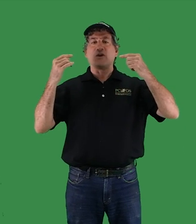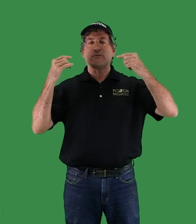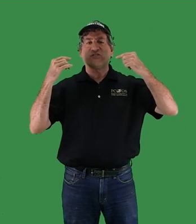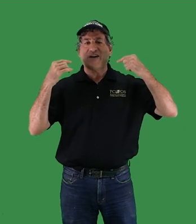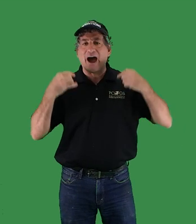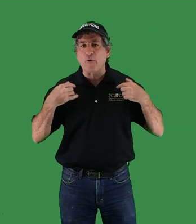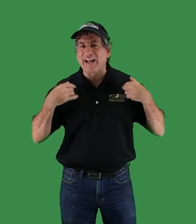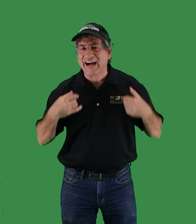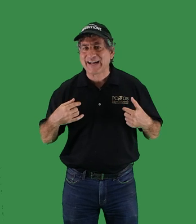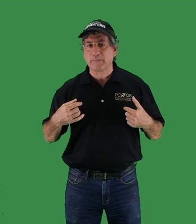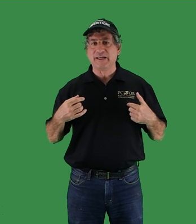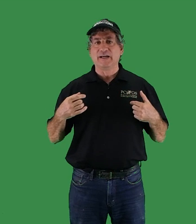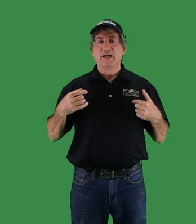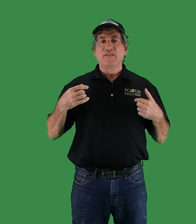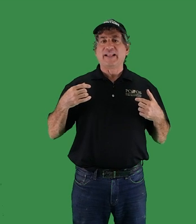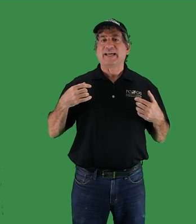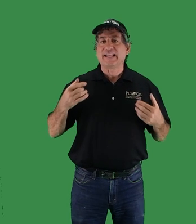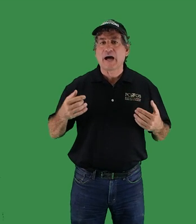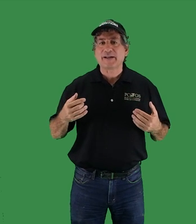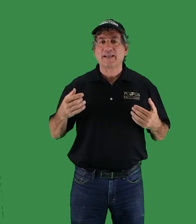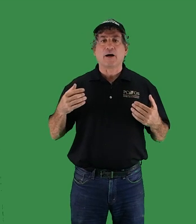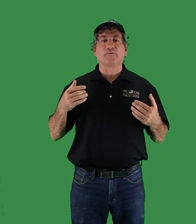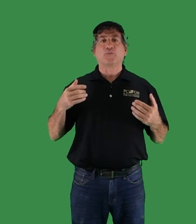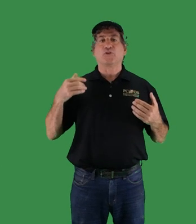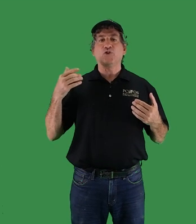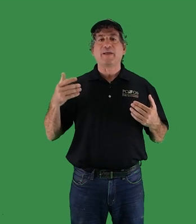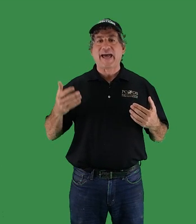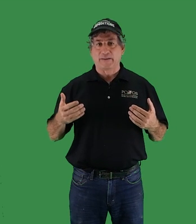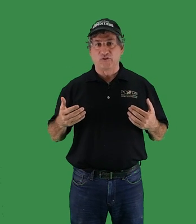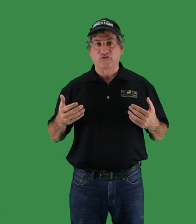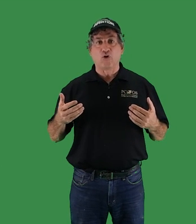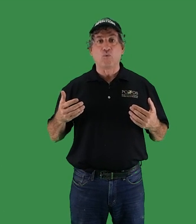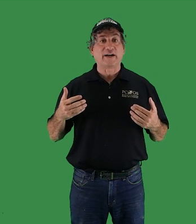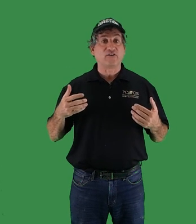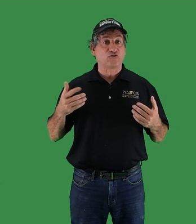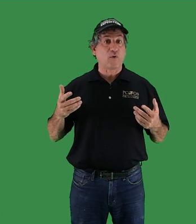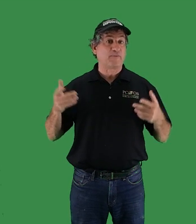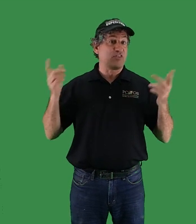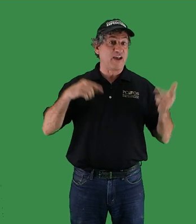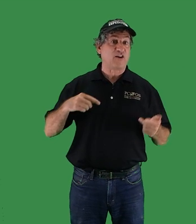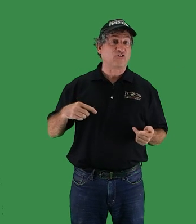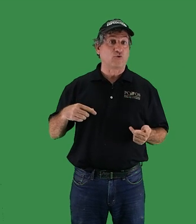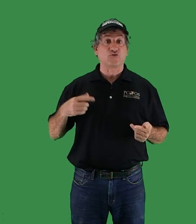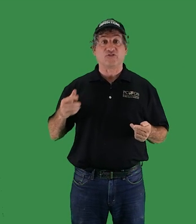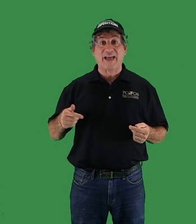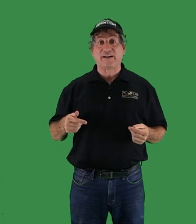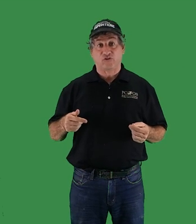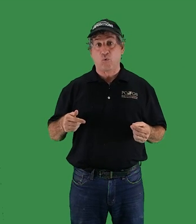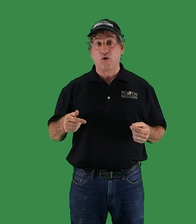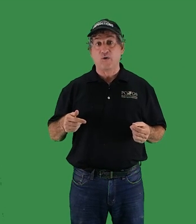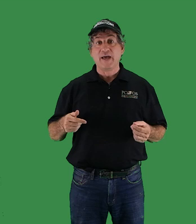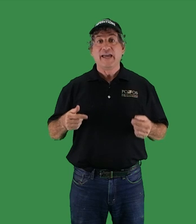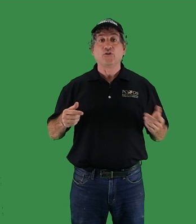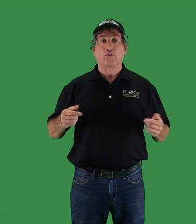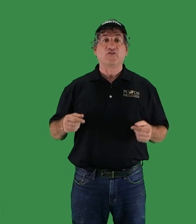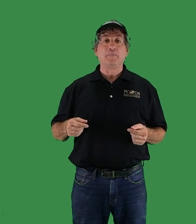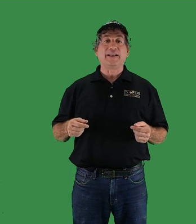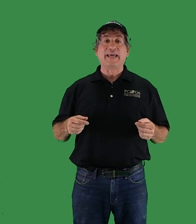rhythms of our economy that economically comfortable human animals don't want to disrupt their social status quo in order to mitigate